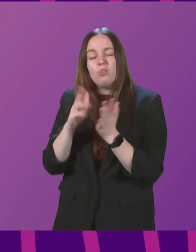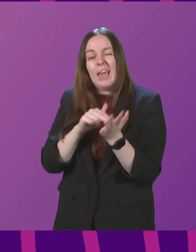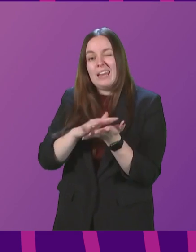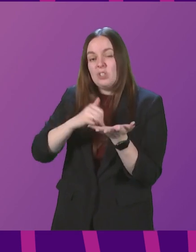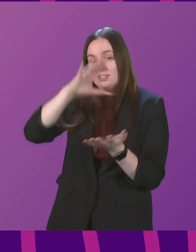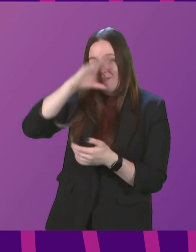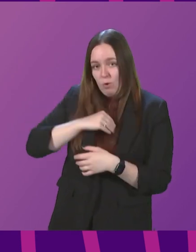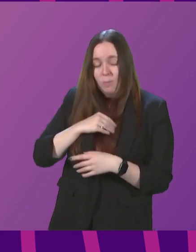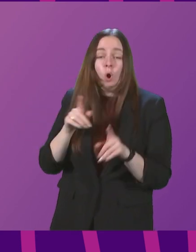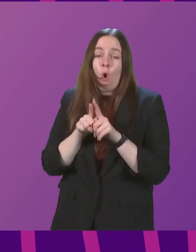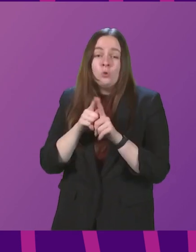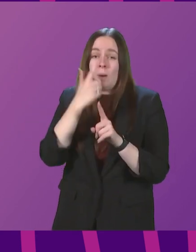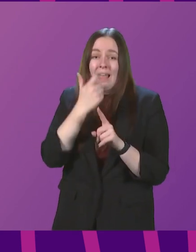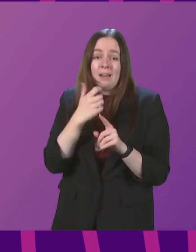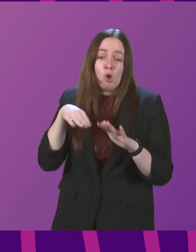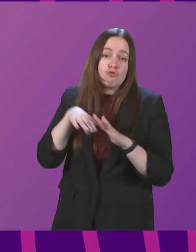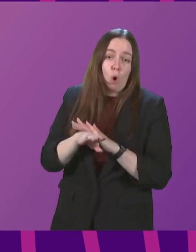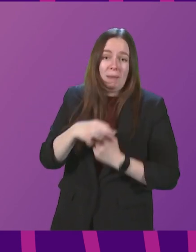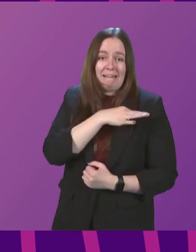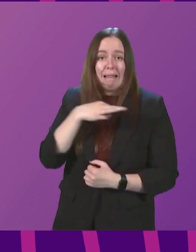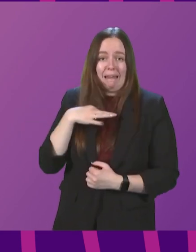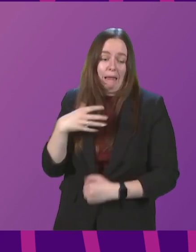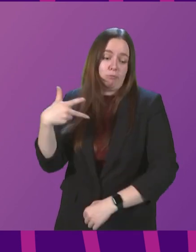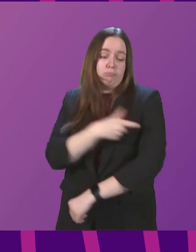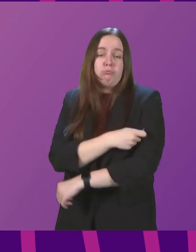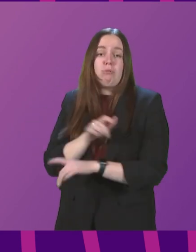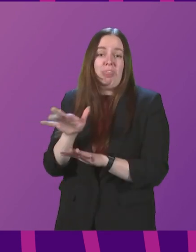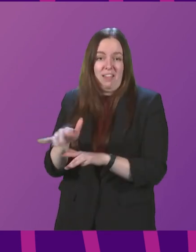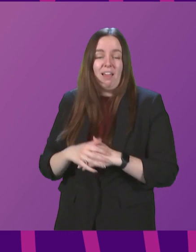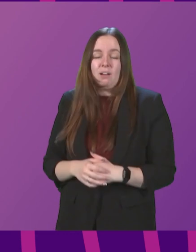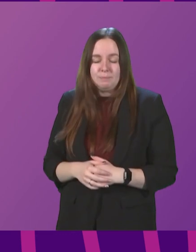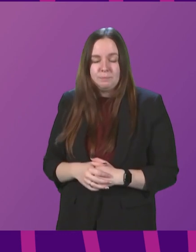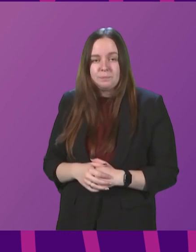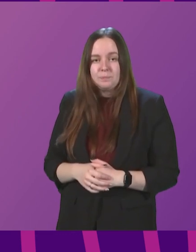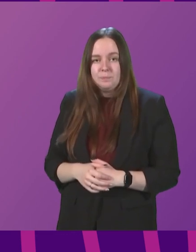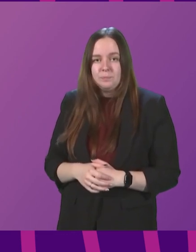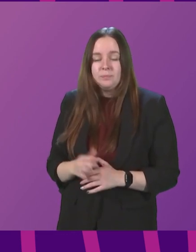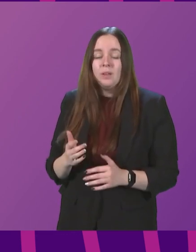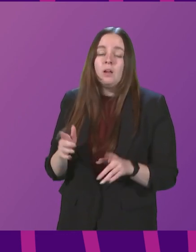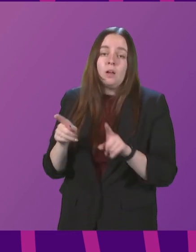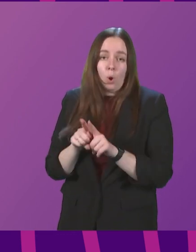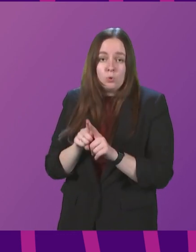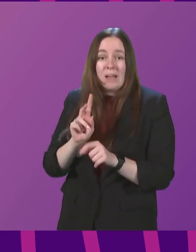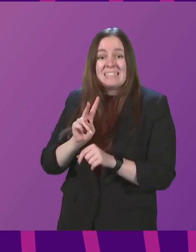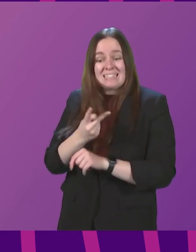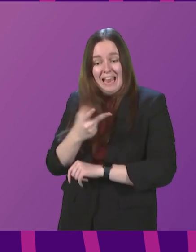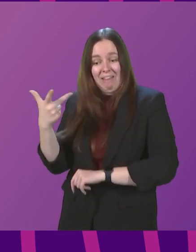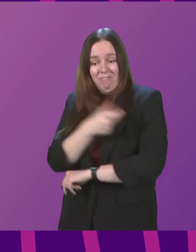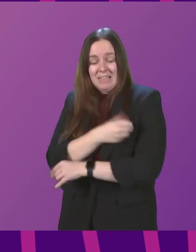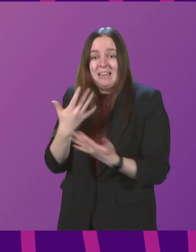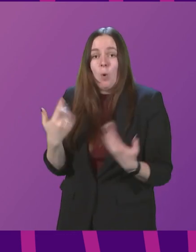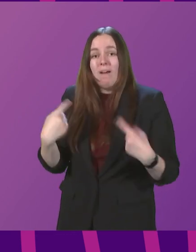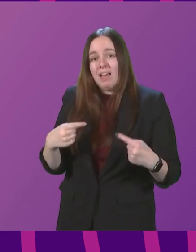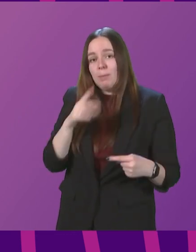They can also turn up at a drop-in centre and get a booster there. In addition, second doses of the vaccine are now available